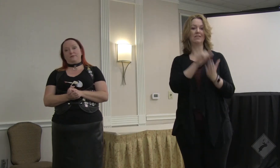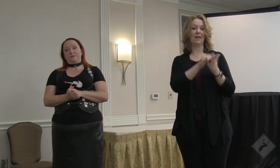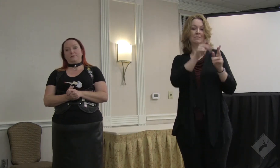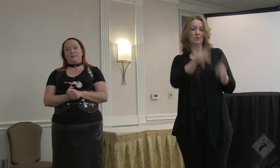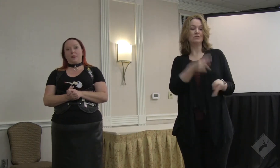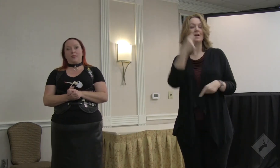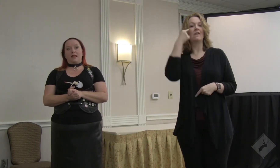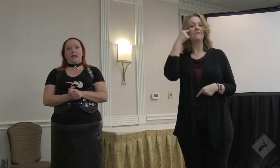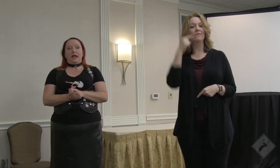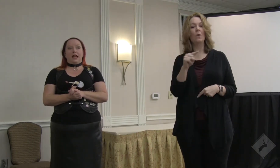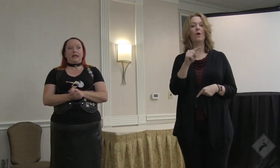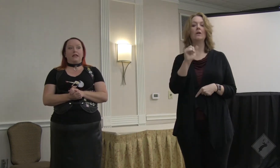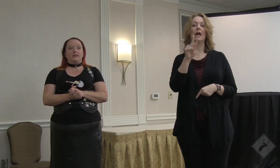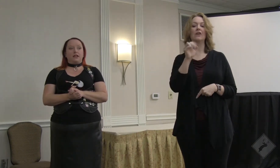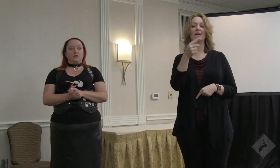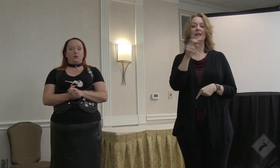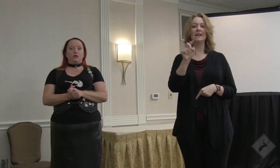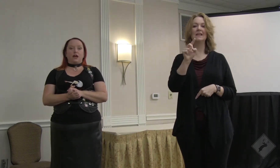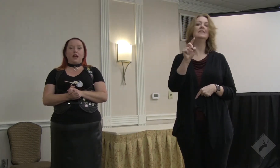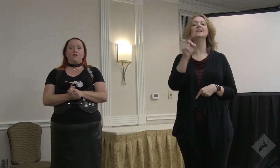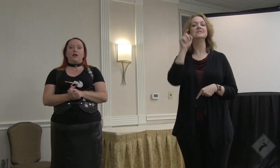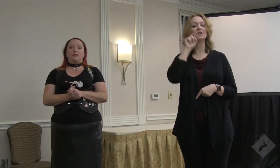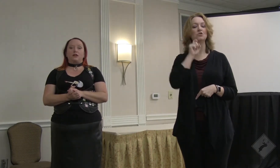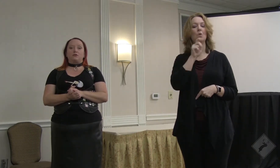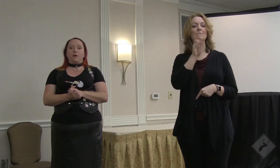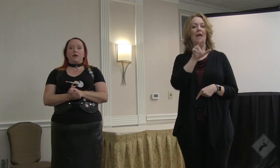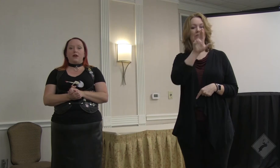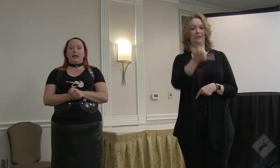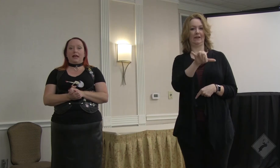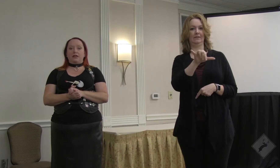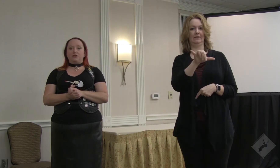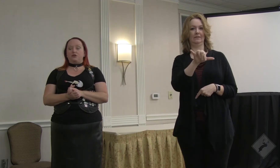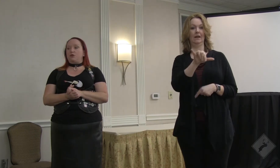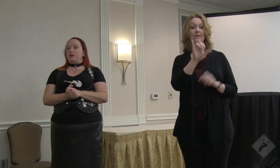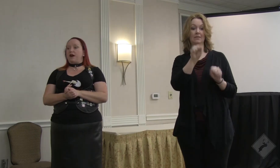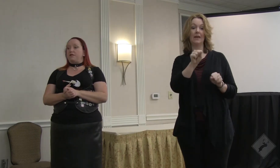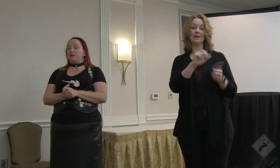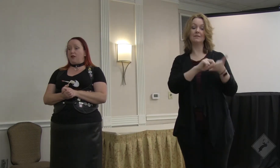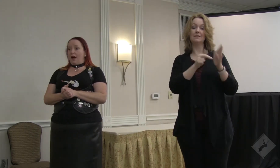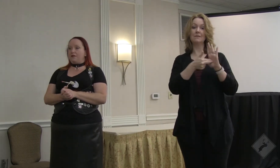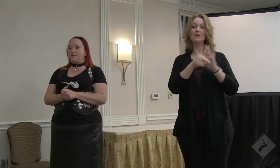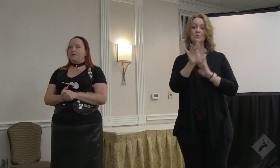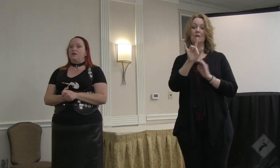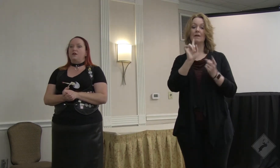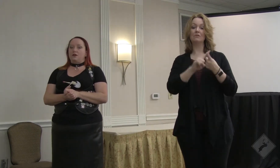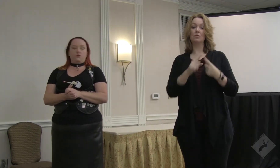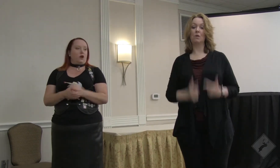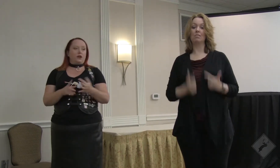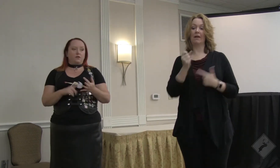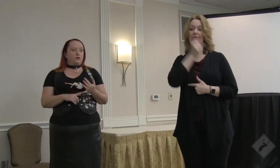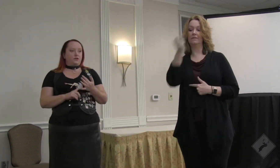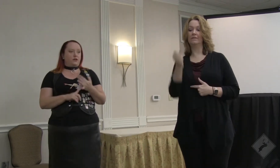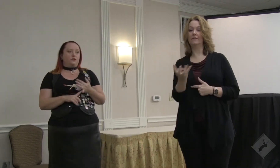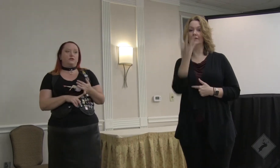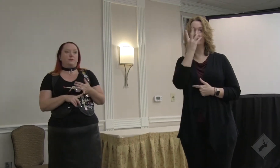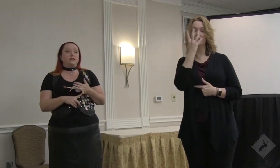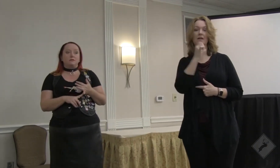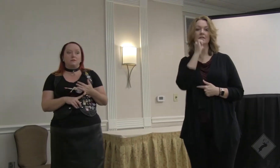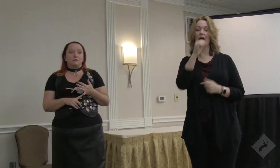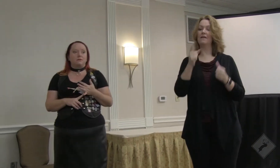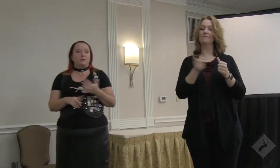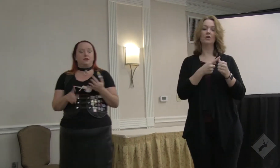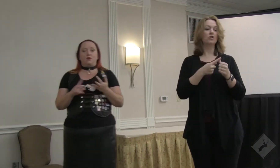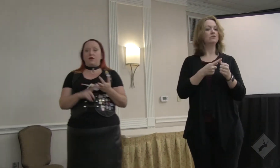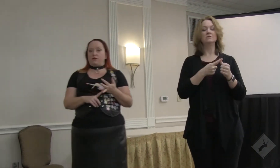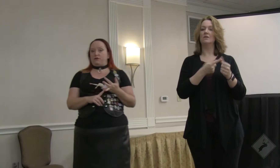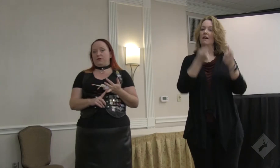battery. And in the state of Georgia, aggravated sexual battery can get you 25 to life. You do not get first defender treatment.